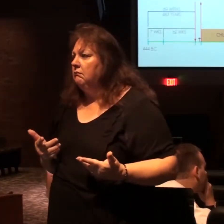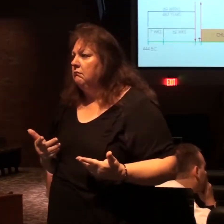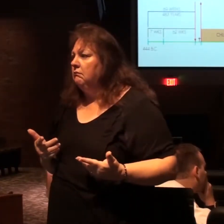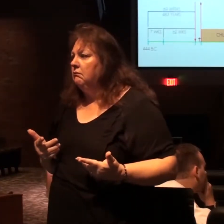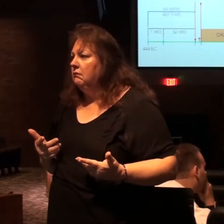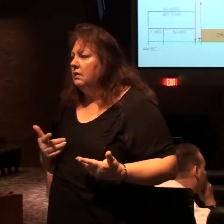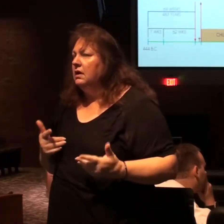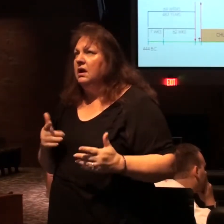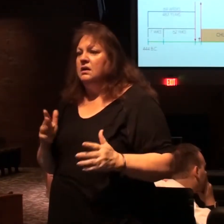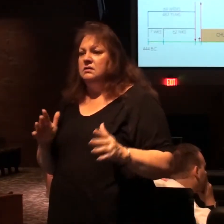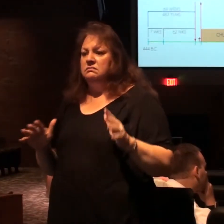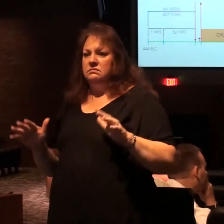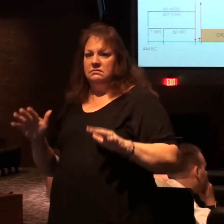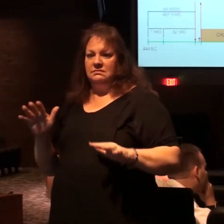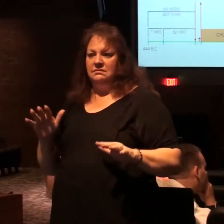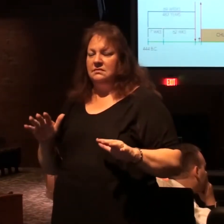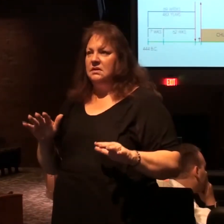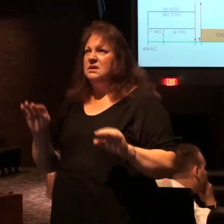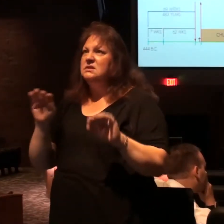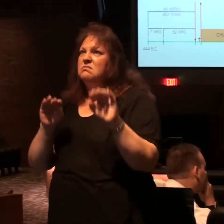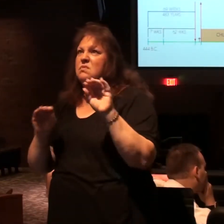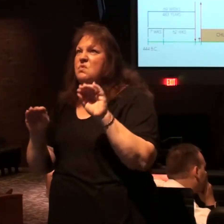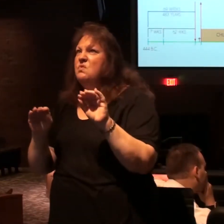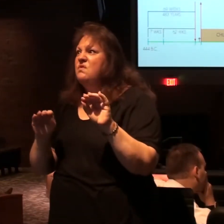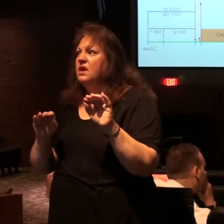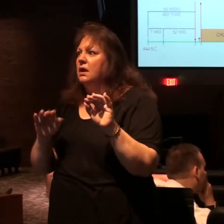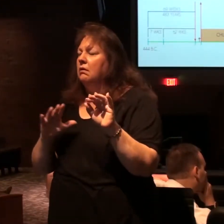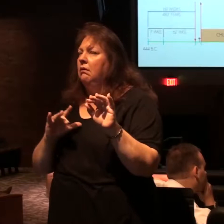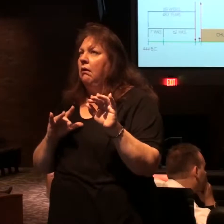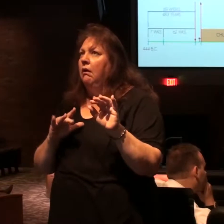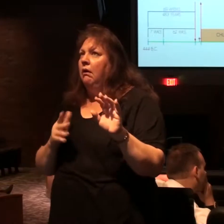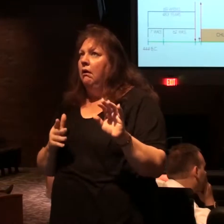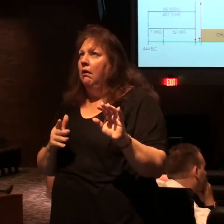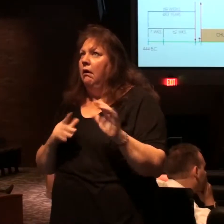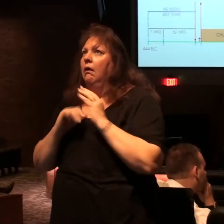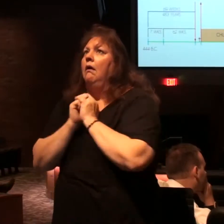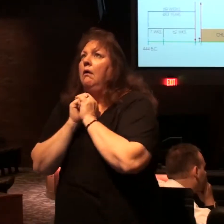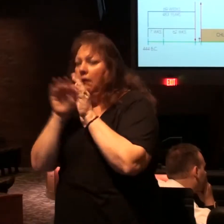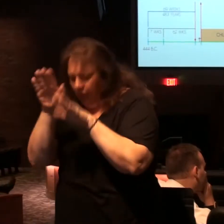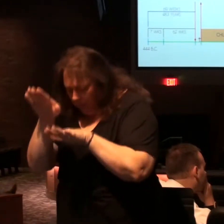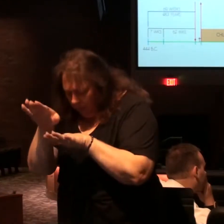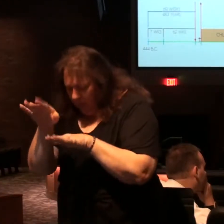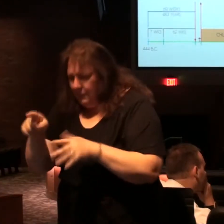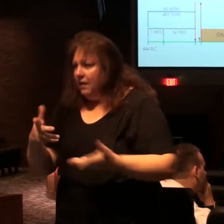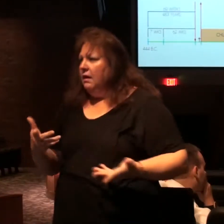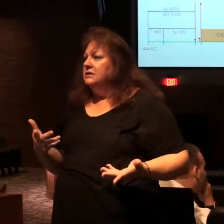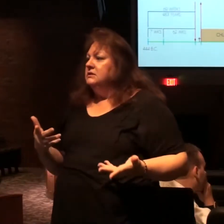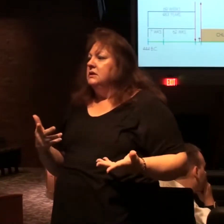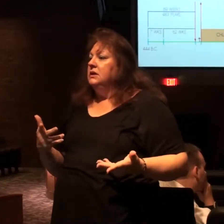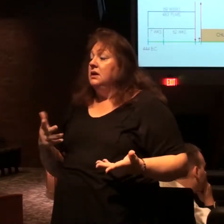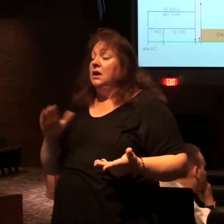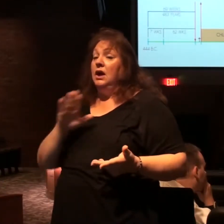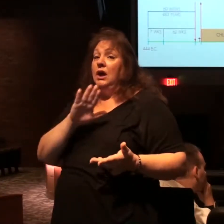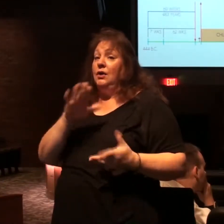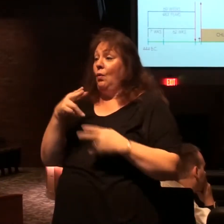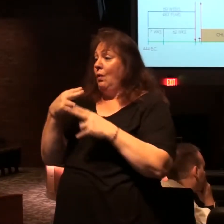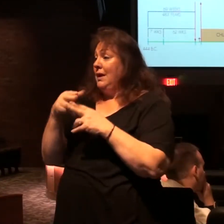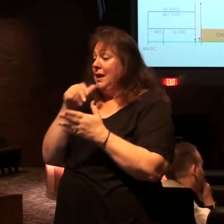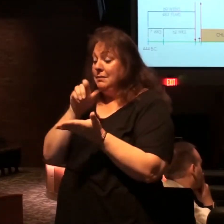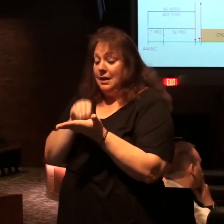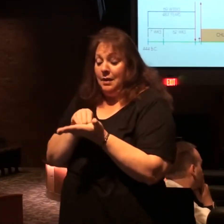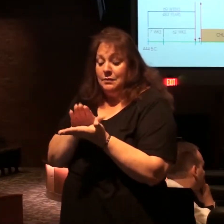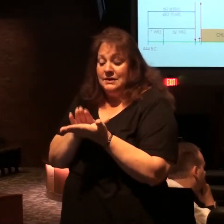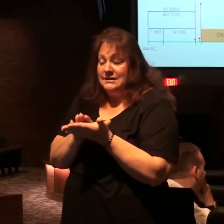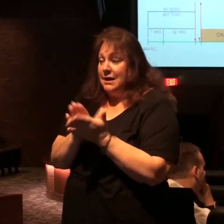it's acting it's moving and so on so we're told those whose name has not been